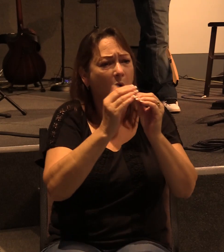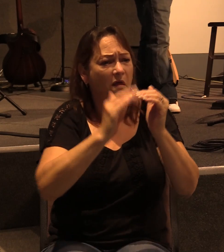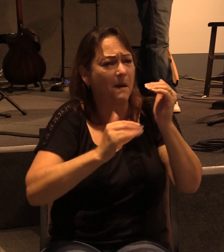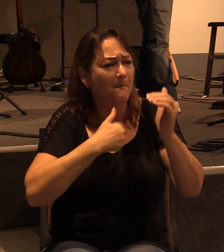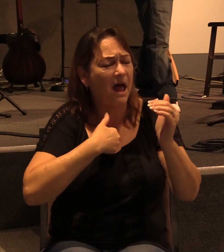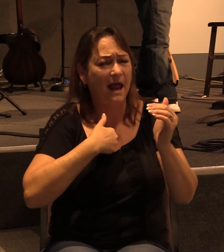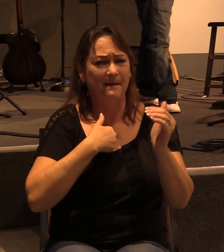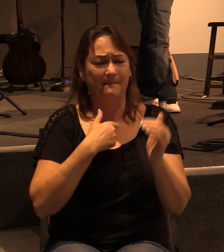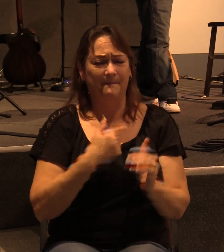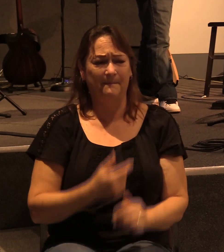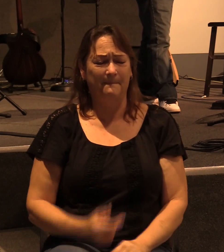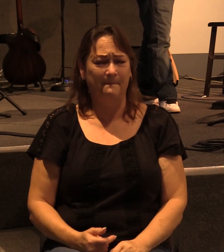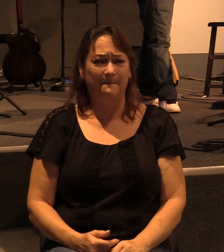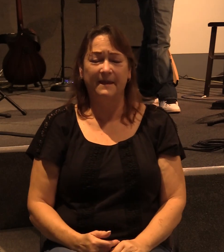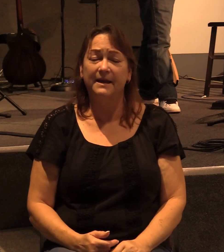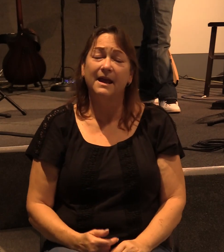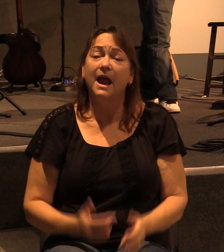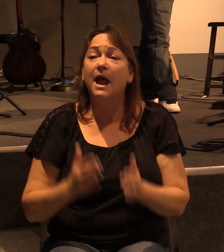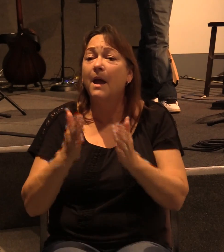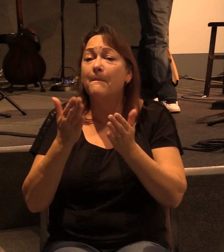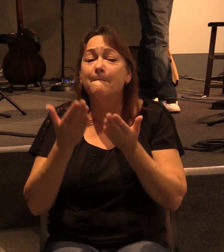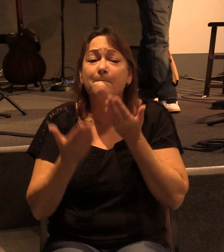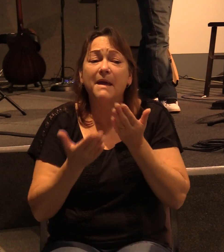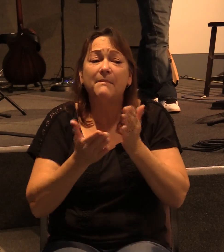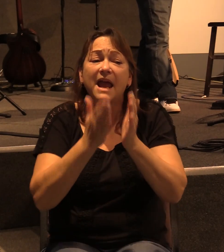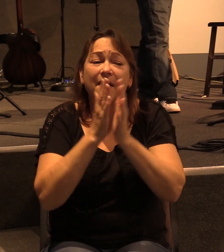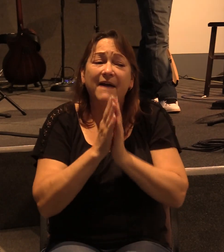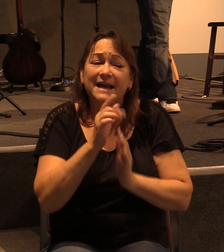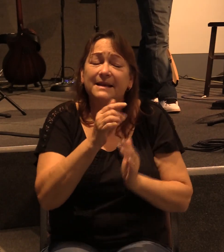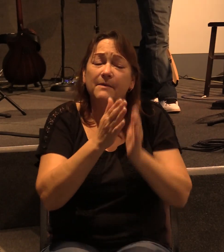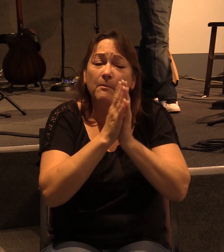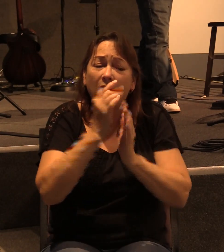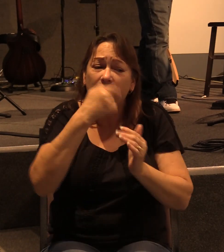Maybe if I ask him to pray for me, God will come through, you know.